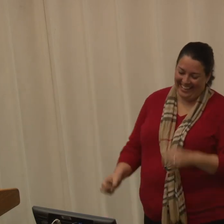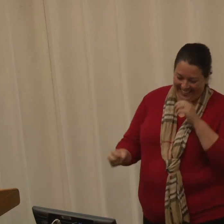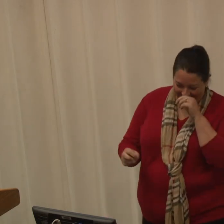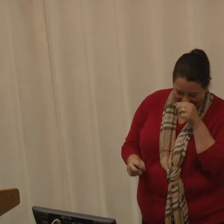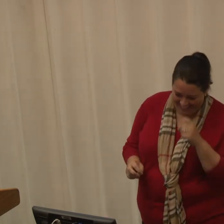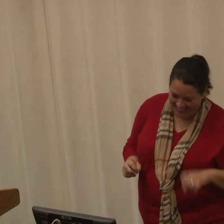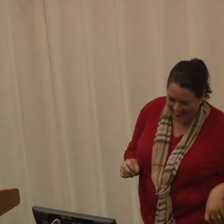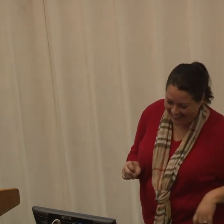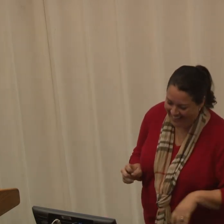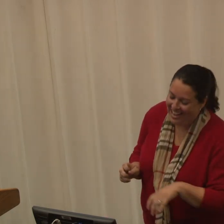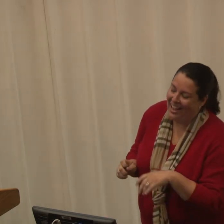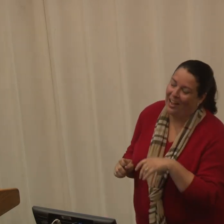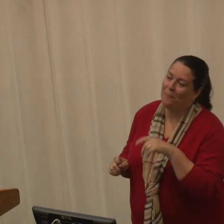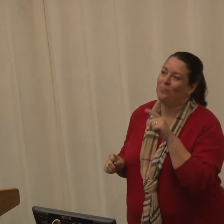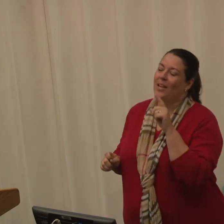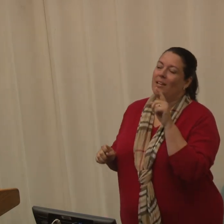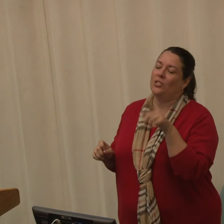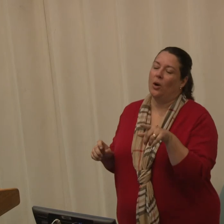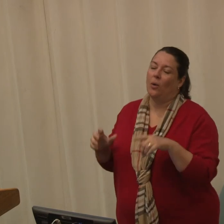Um,